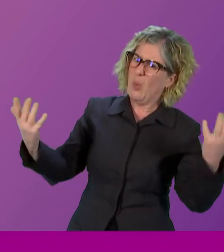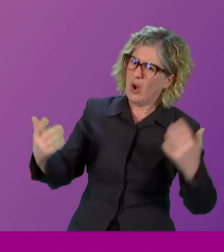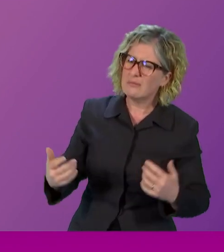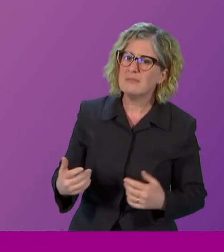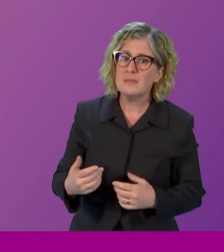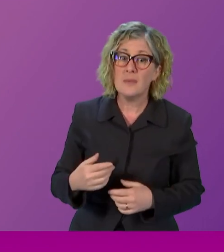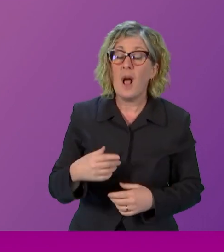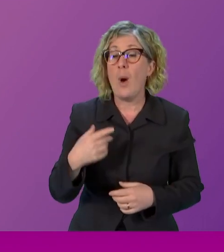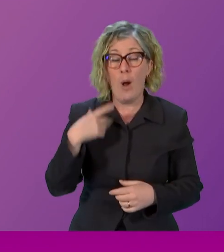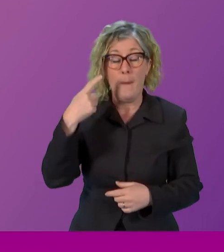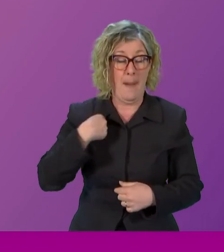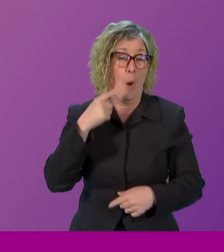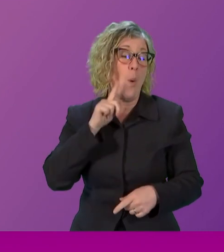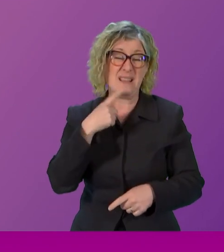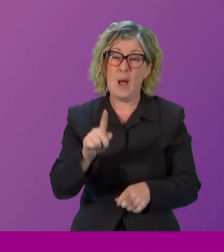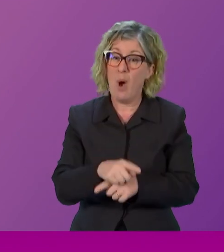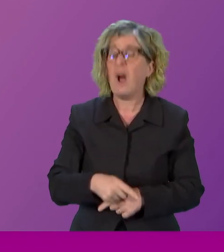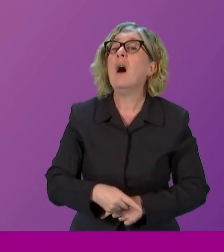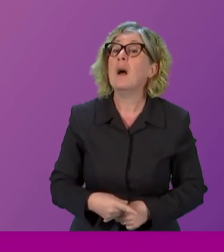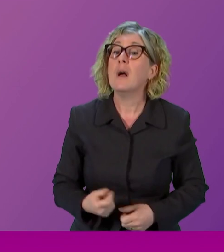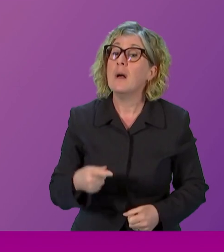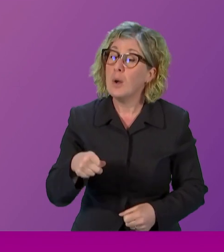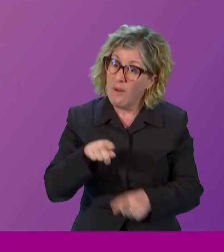Make me. No, I'm not doing it. Make me.